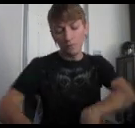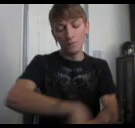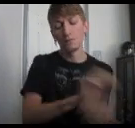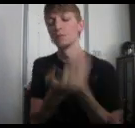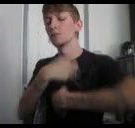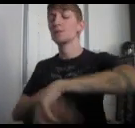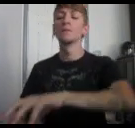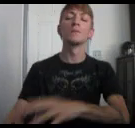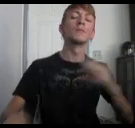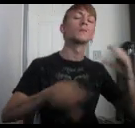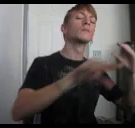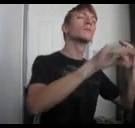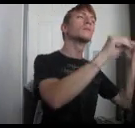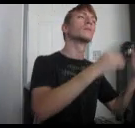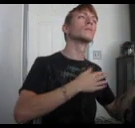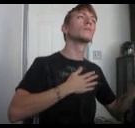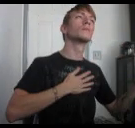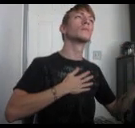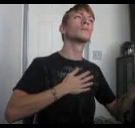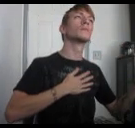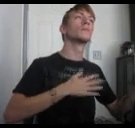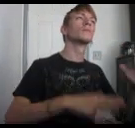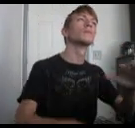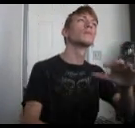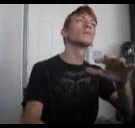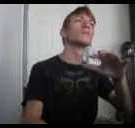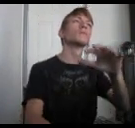Give me your heart